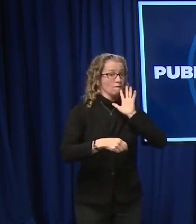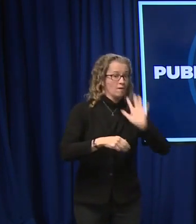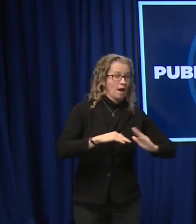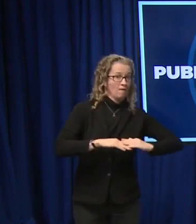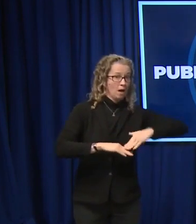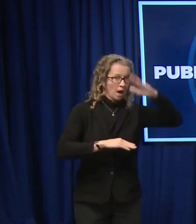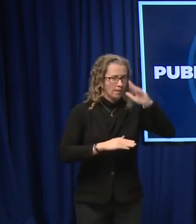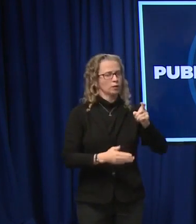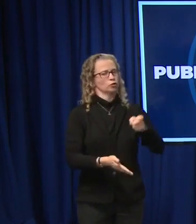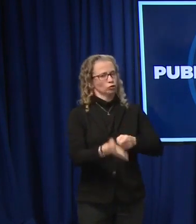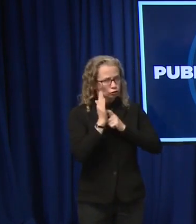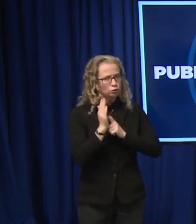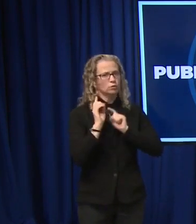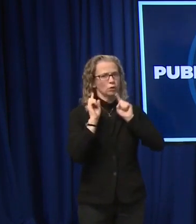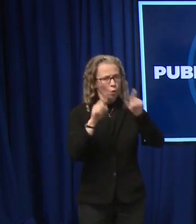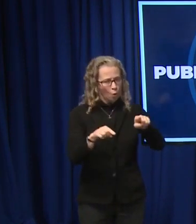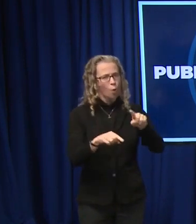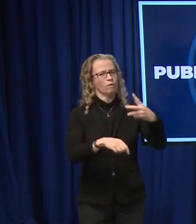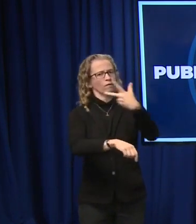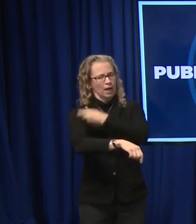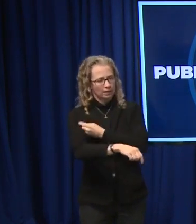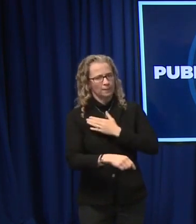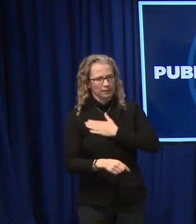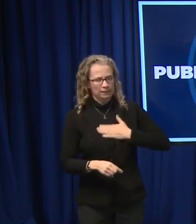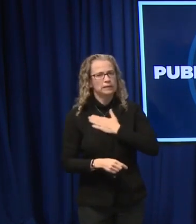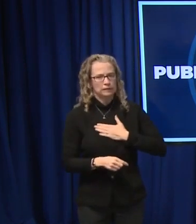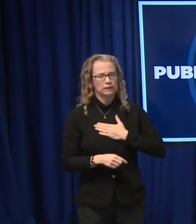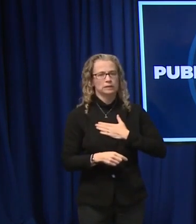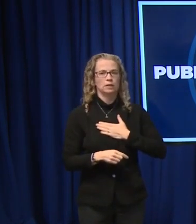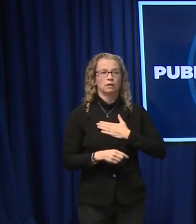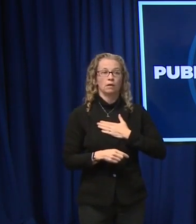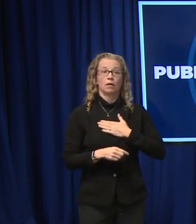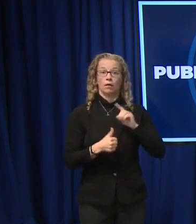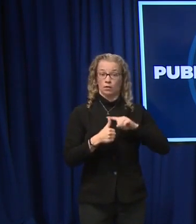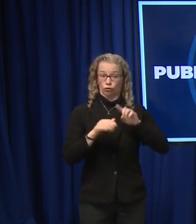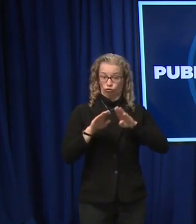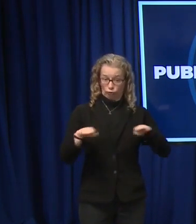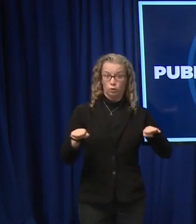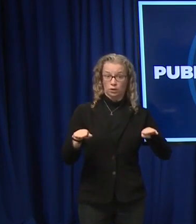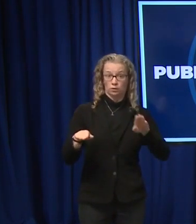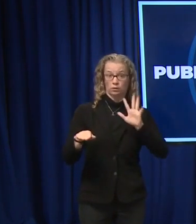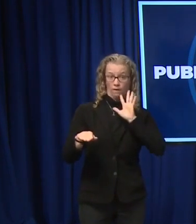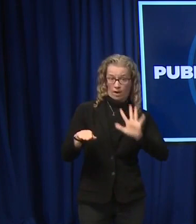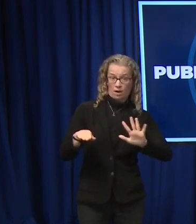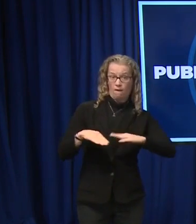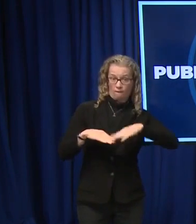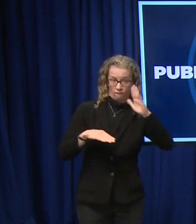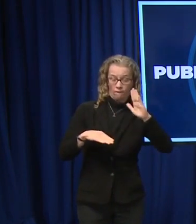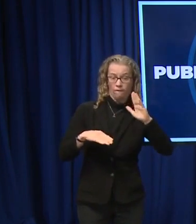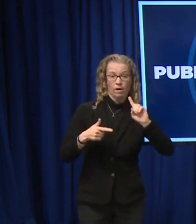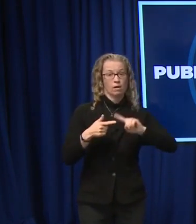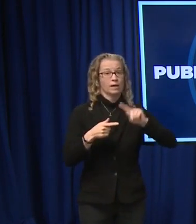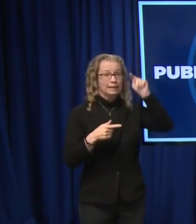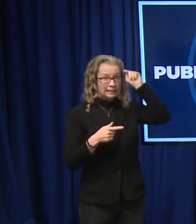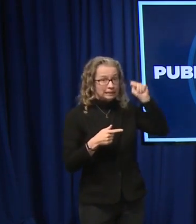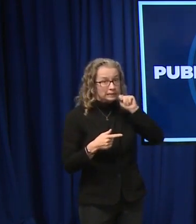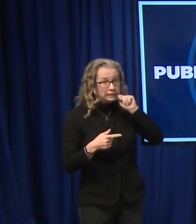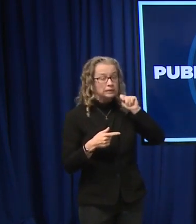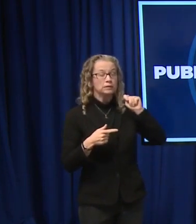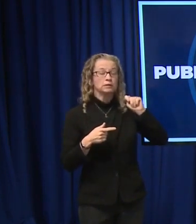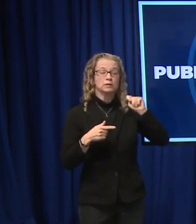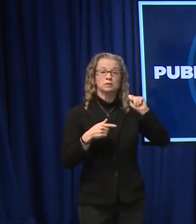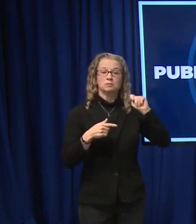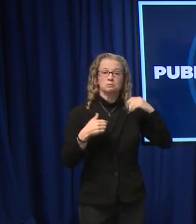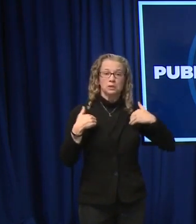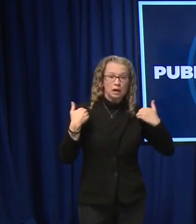should get vaccinated against COVID-19. This includes a recommendation for children five years of age or older and teenagers and adolescents